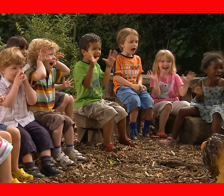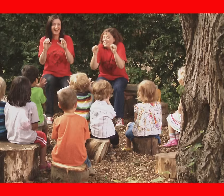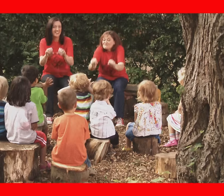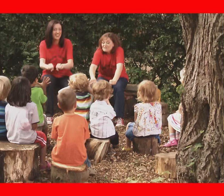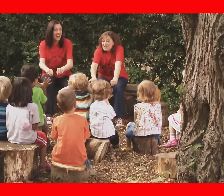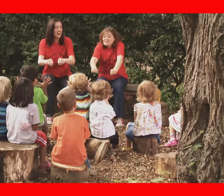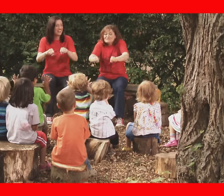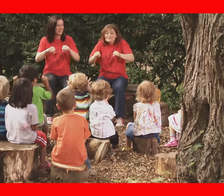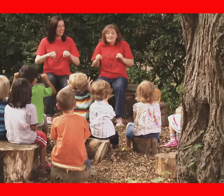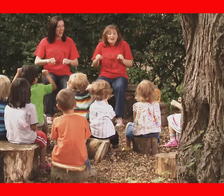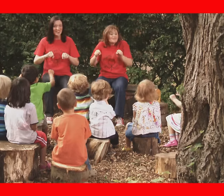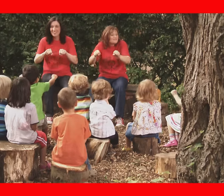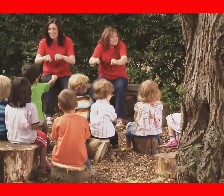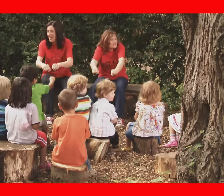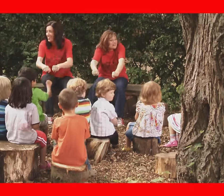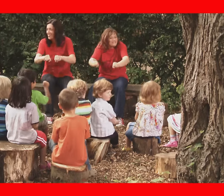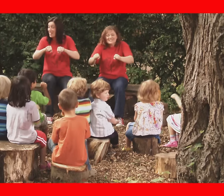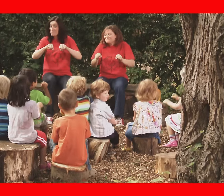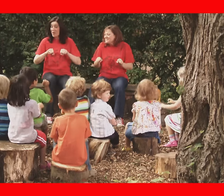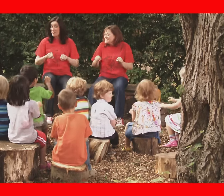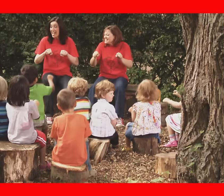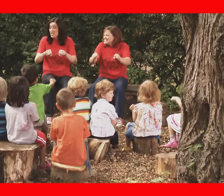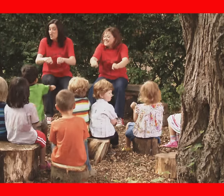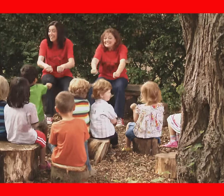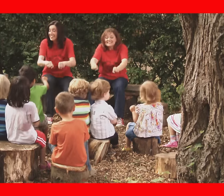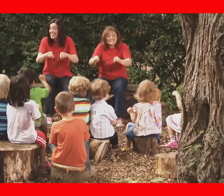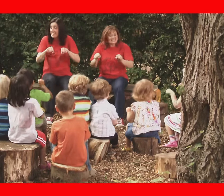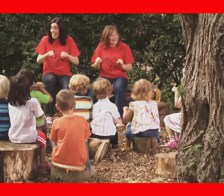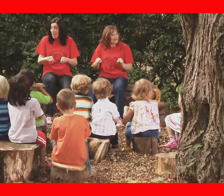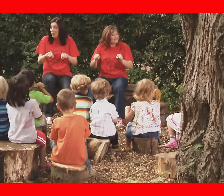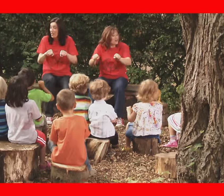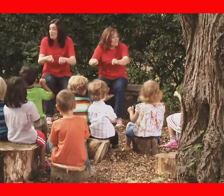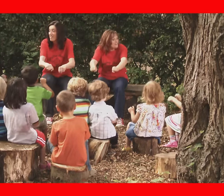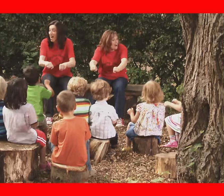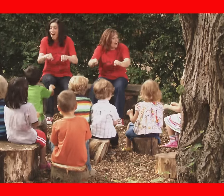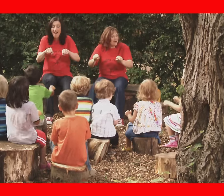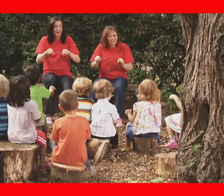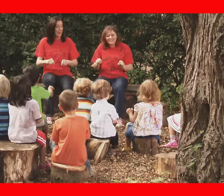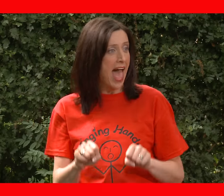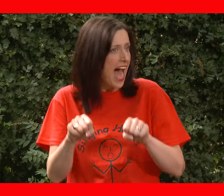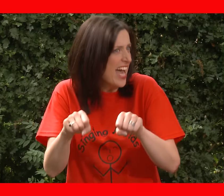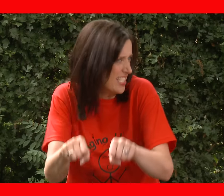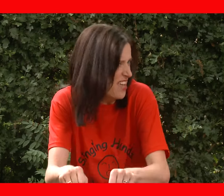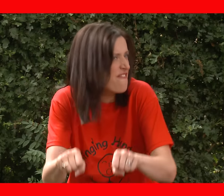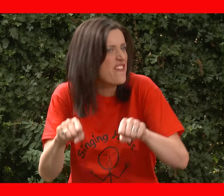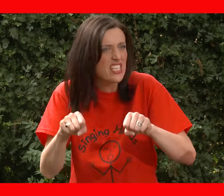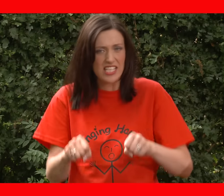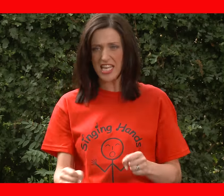Row, row, row your boat! Gently down the river! And if you see